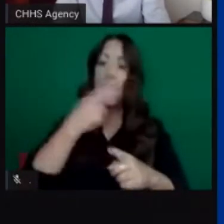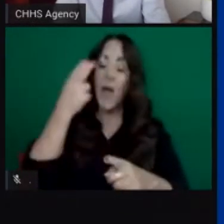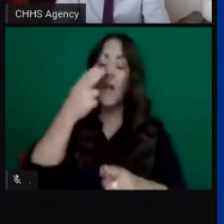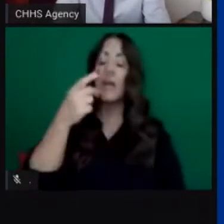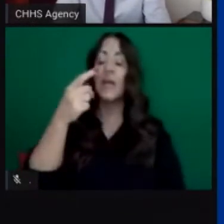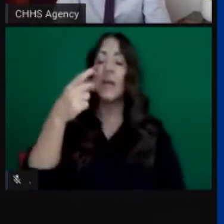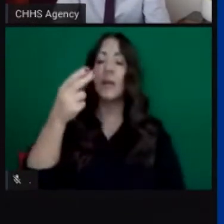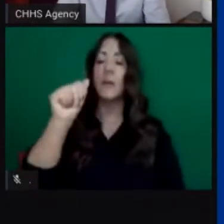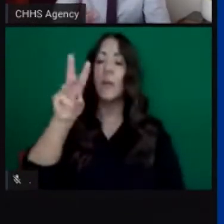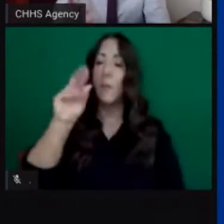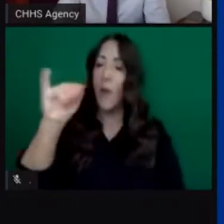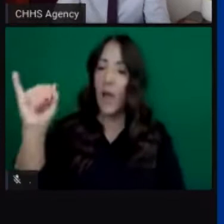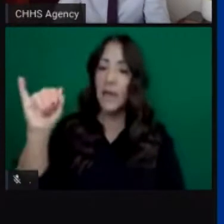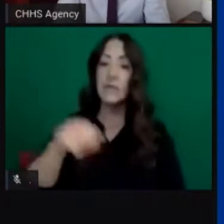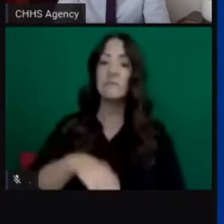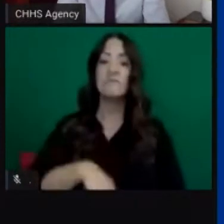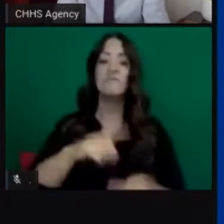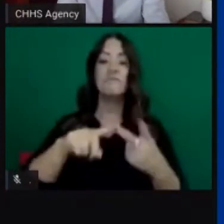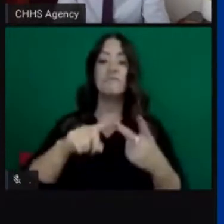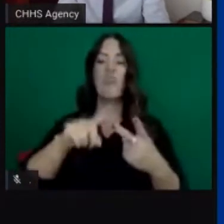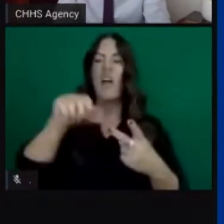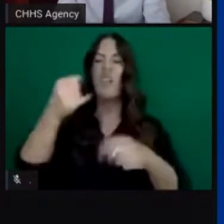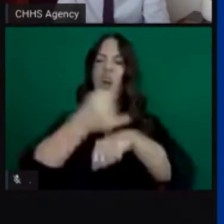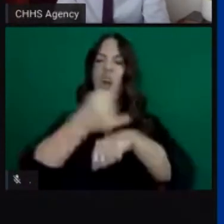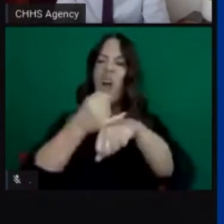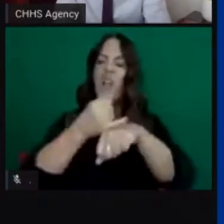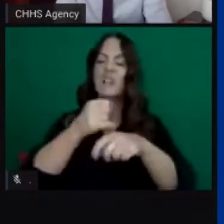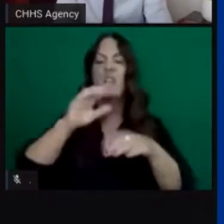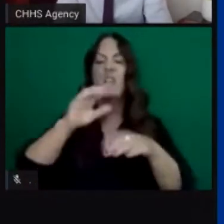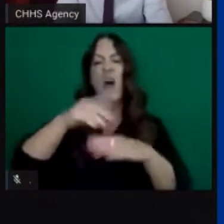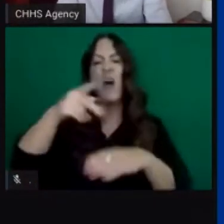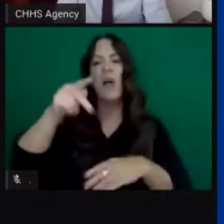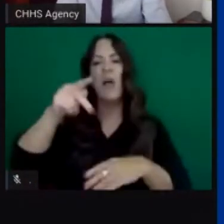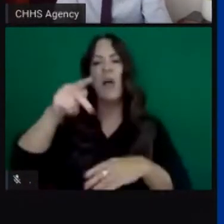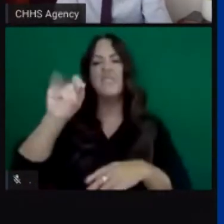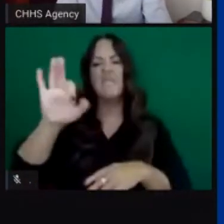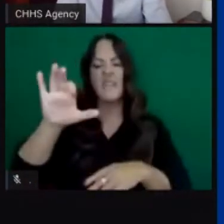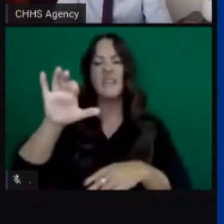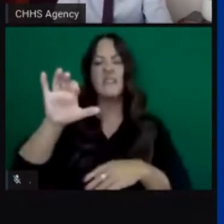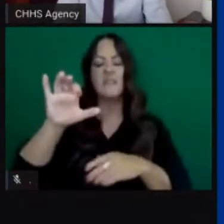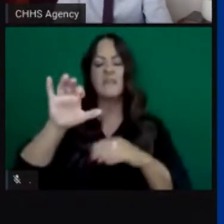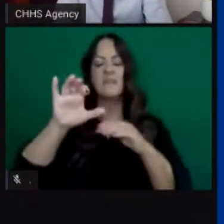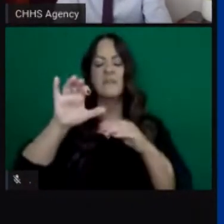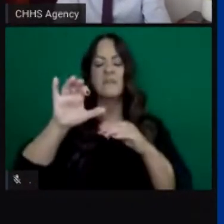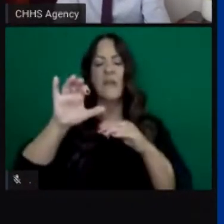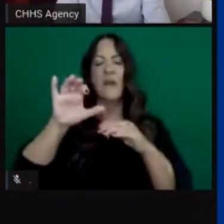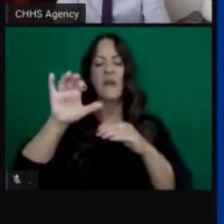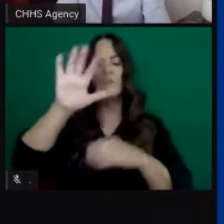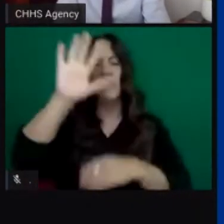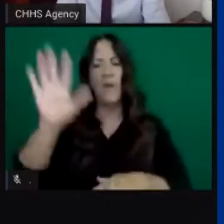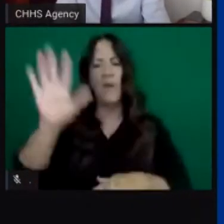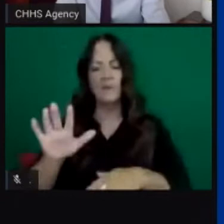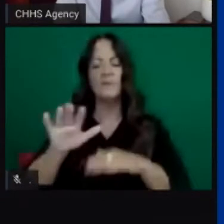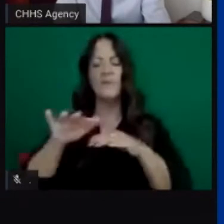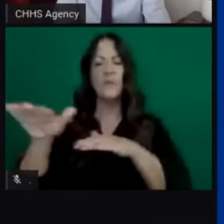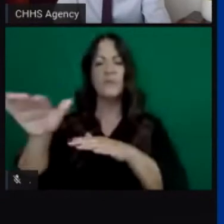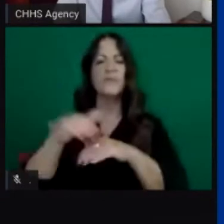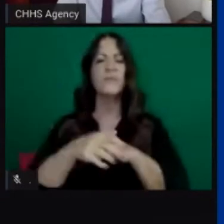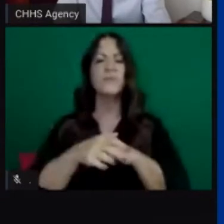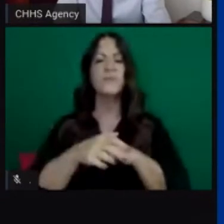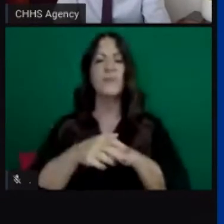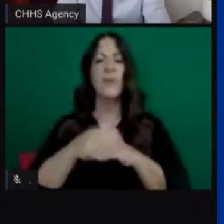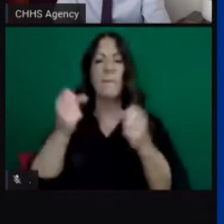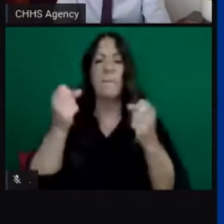deaths and over the last week or two noticing increasing cases among other asian